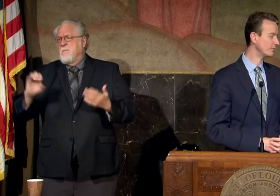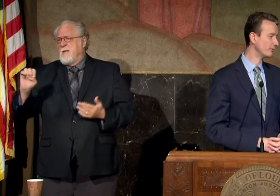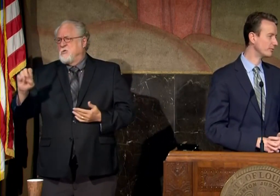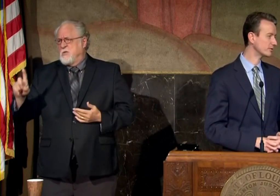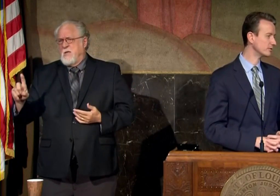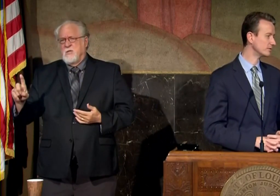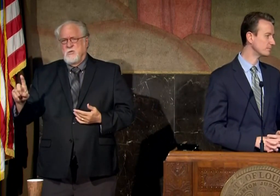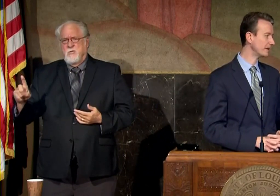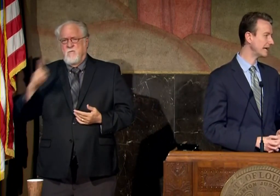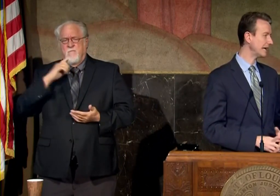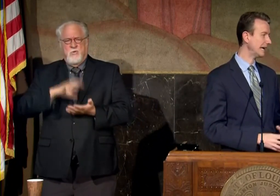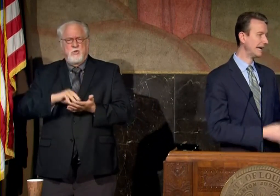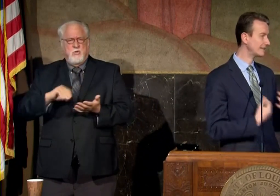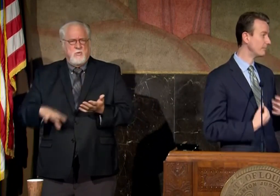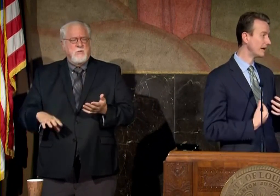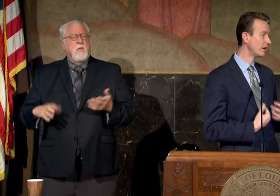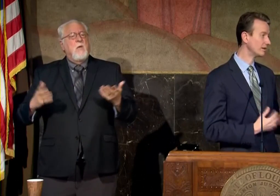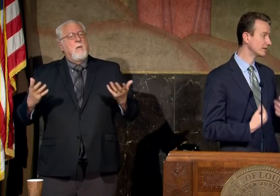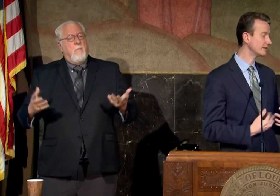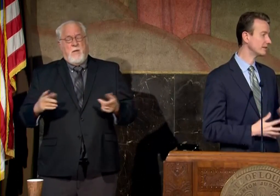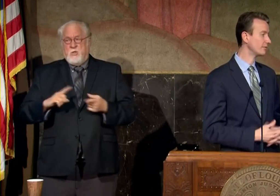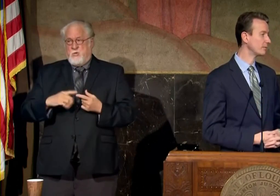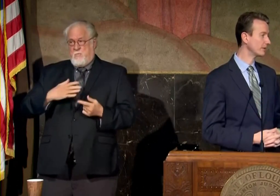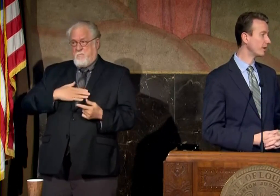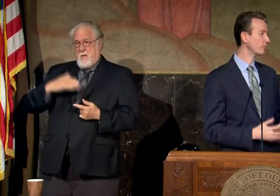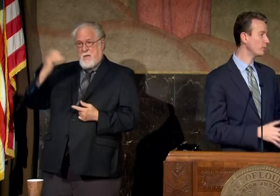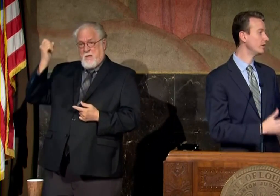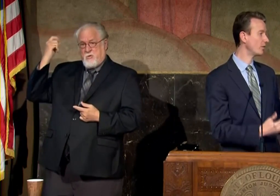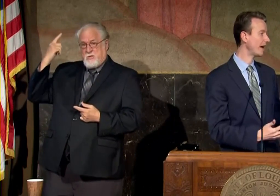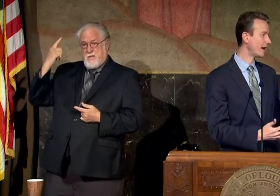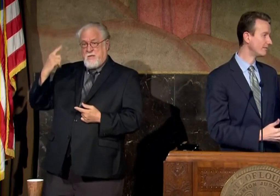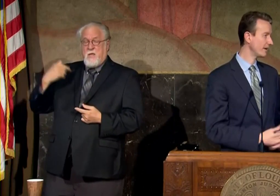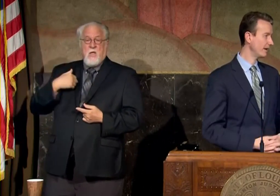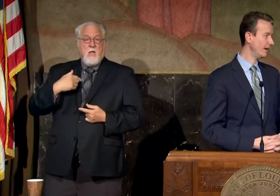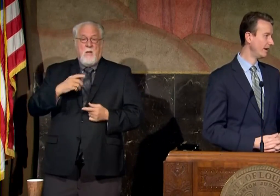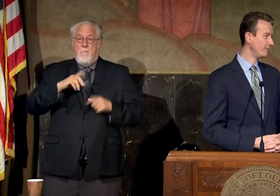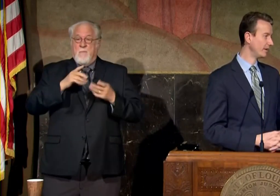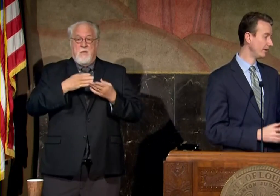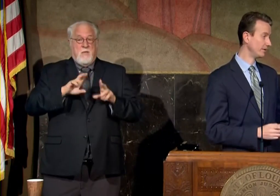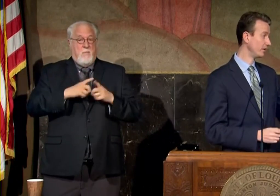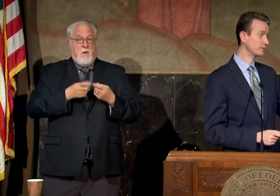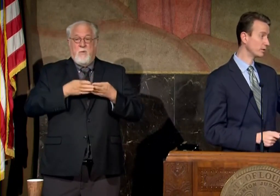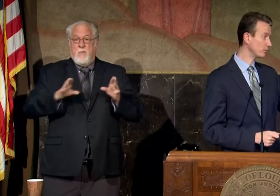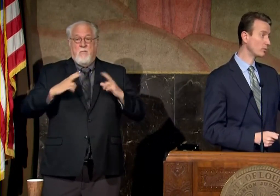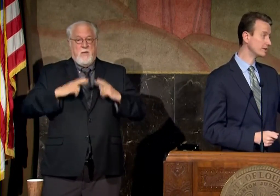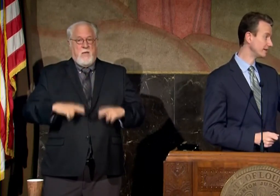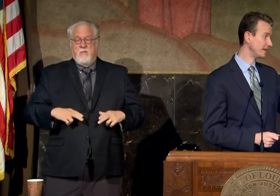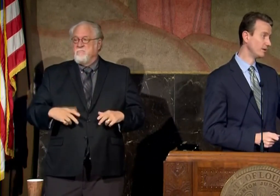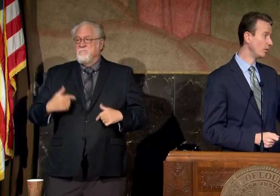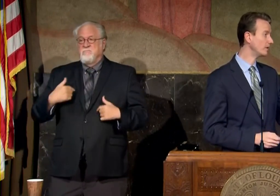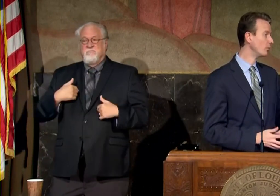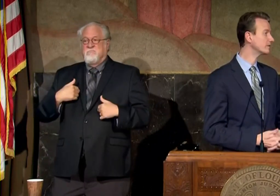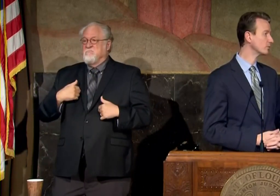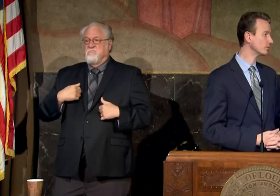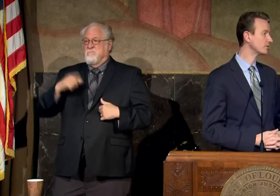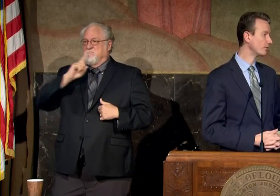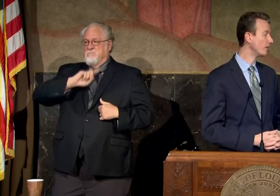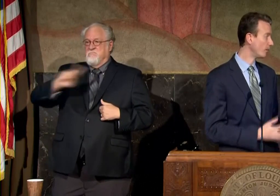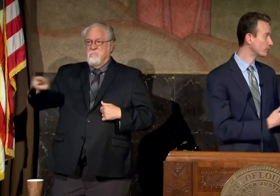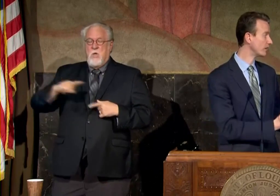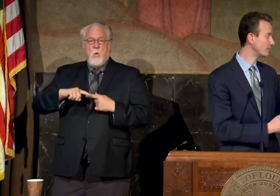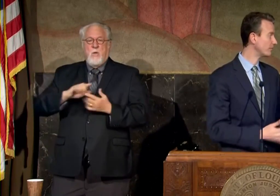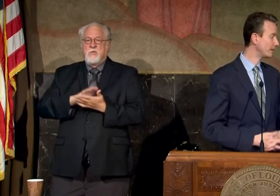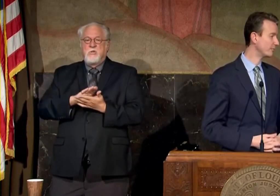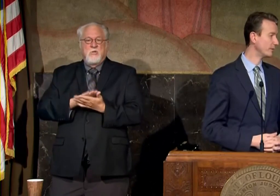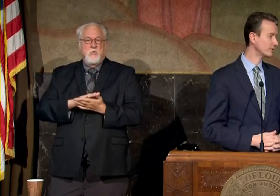continuity for for students but to my knowledge at least in the office of public health we don't have a switch where we're dictating when when schools start or